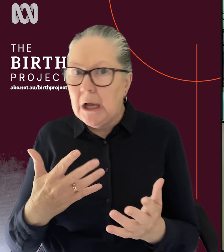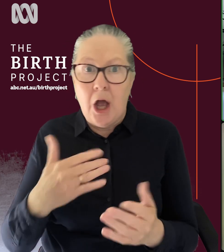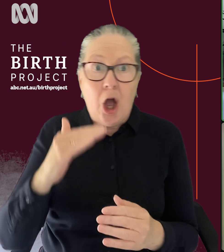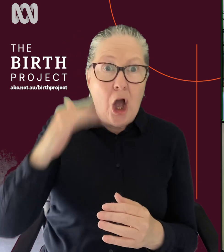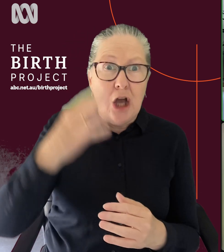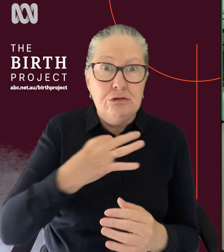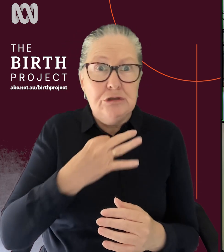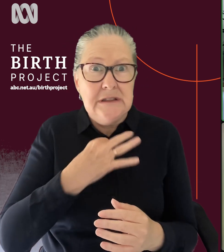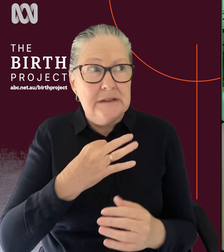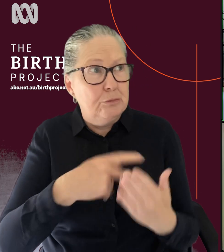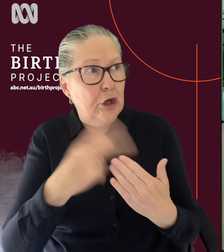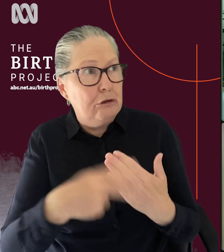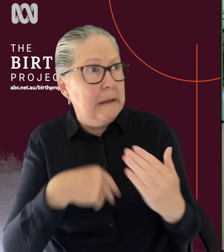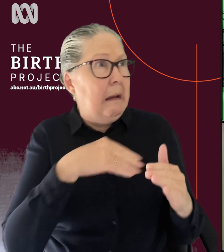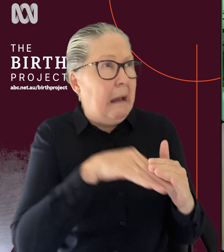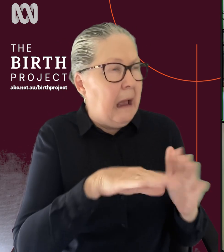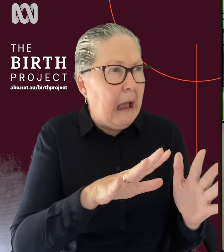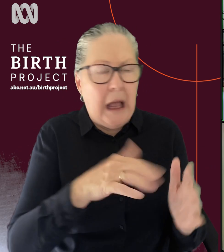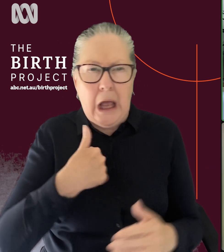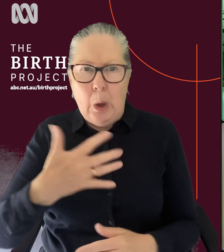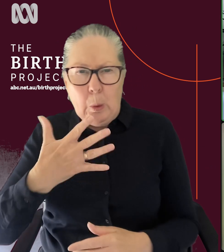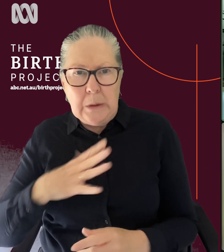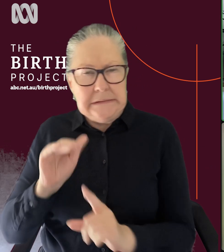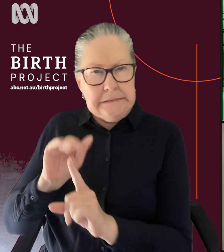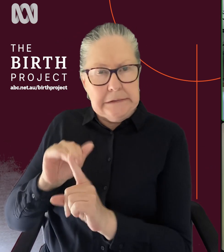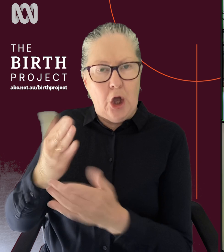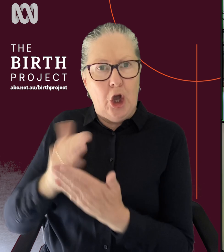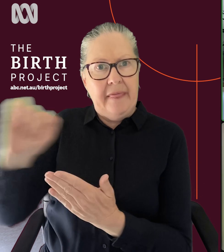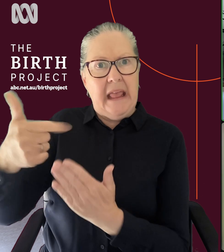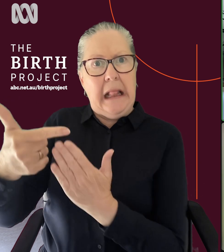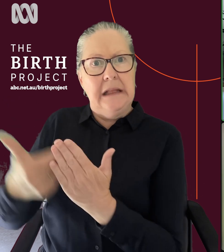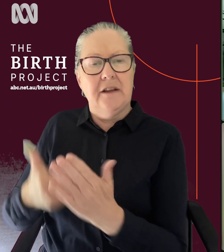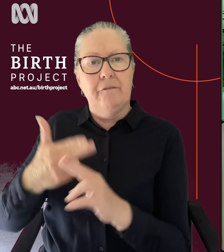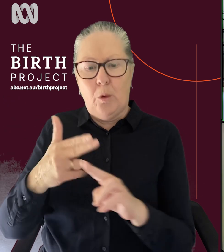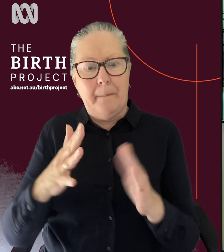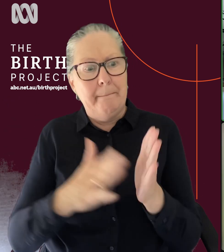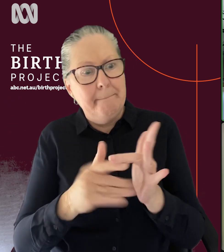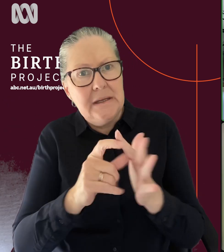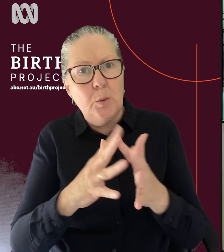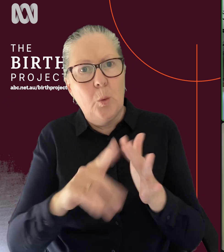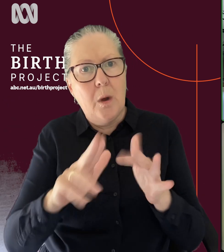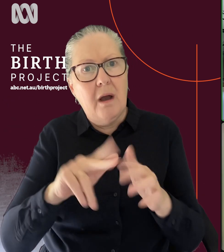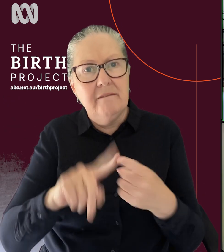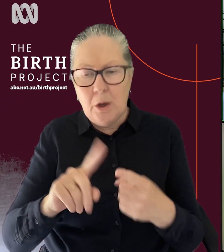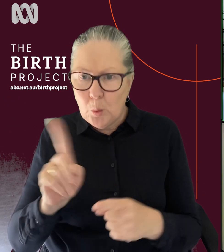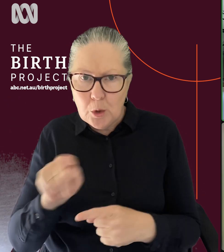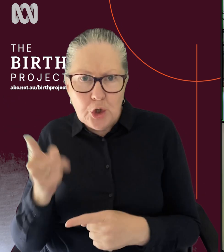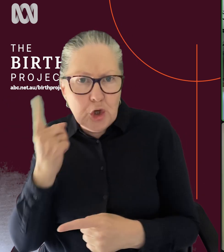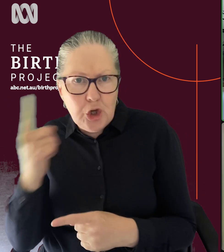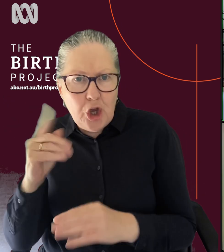risk programs, I thought, oh, I wouldn't mind getting my name on, you know, the potential list. What do you hear about mothers? You know, what are they doing to get onto